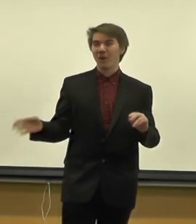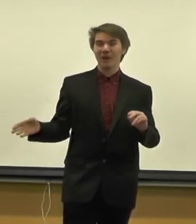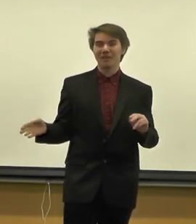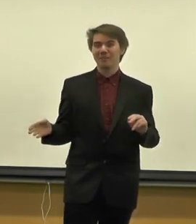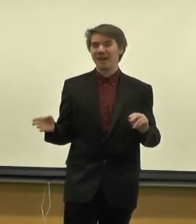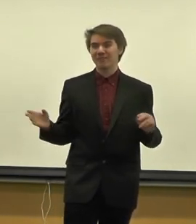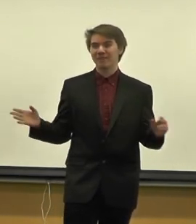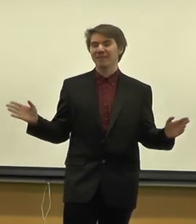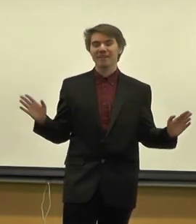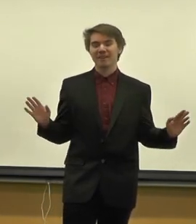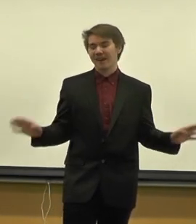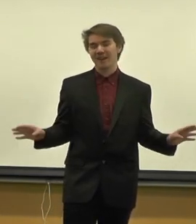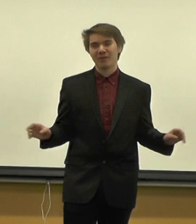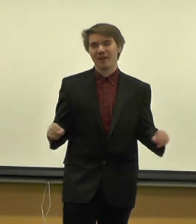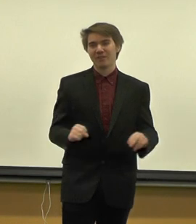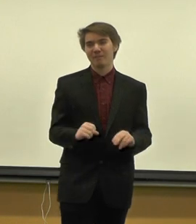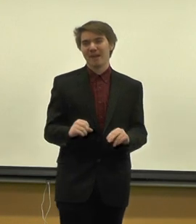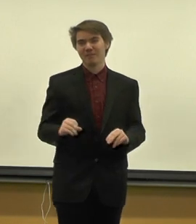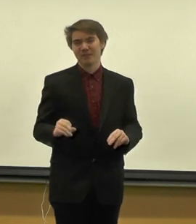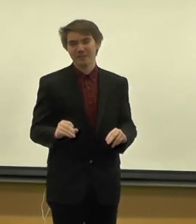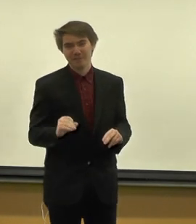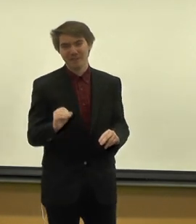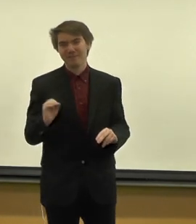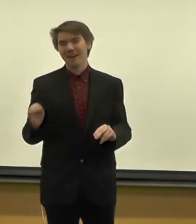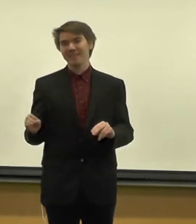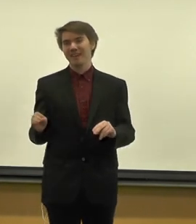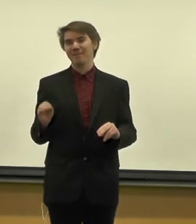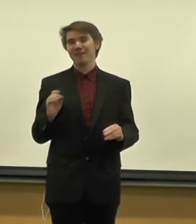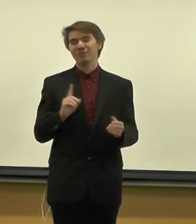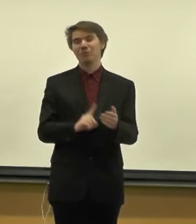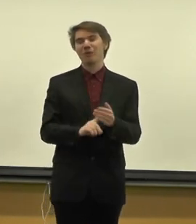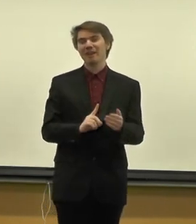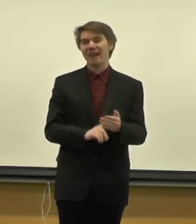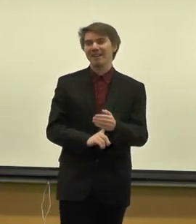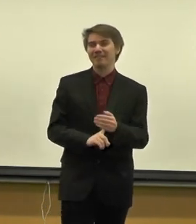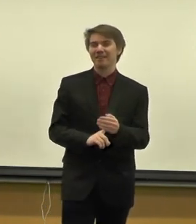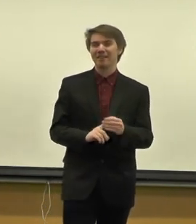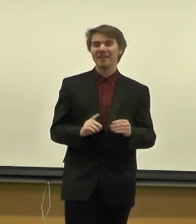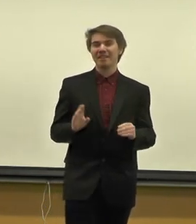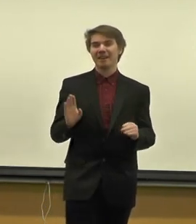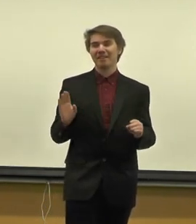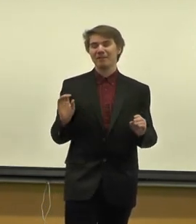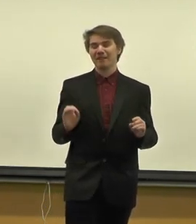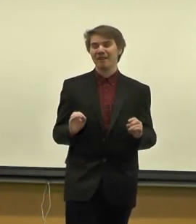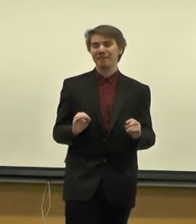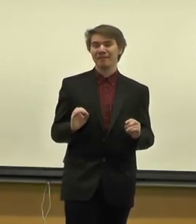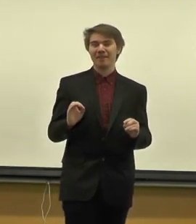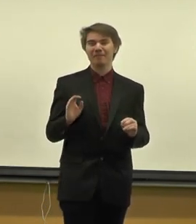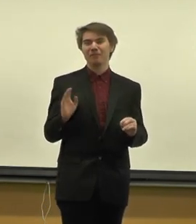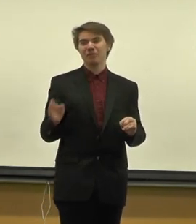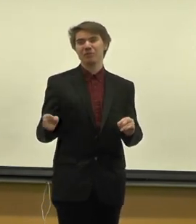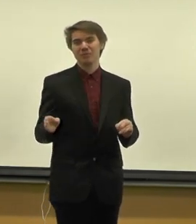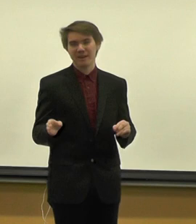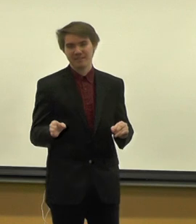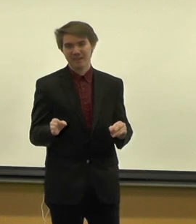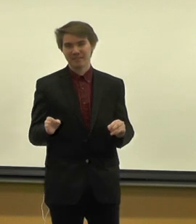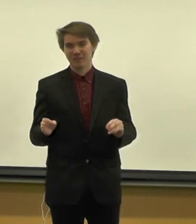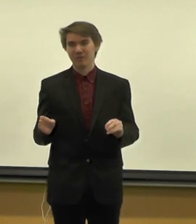Oh, I can do magic. I don't know how to do magic. But I finally came on to one idea that I feel confident enough to show you guys how to do.